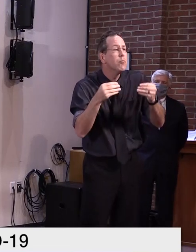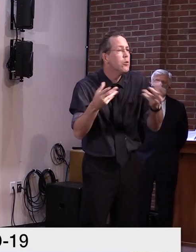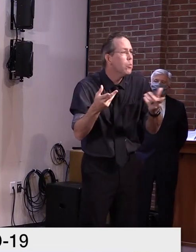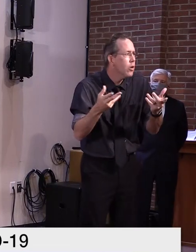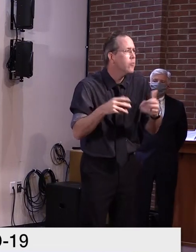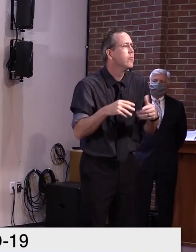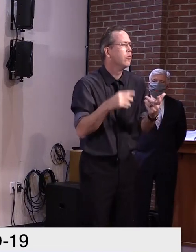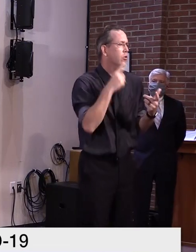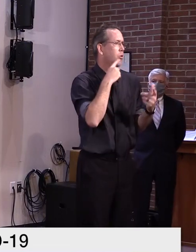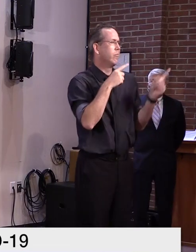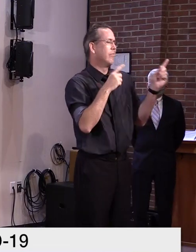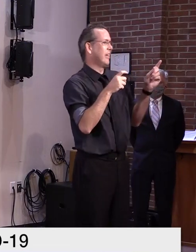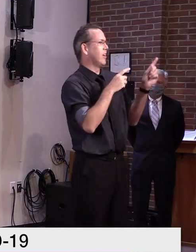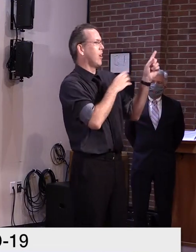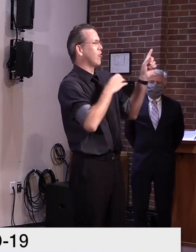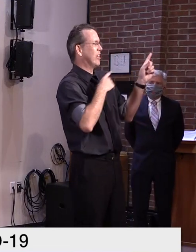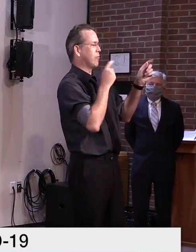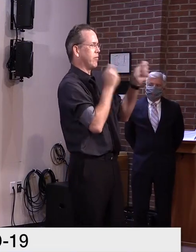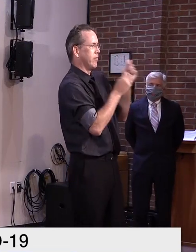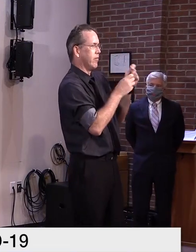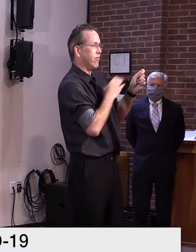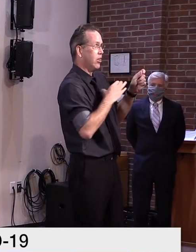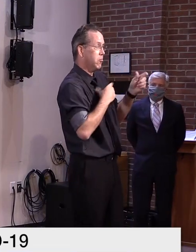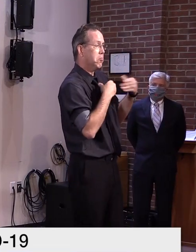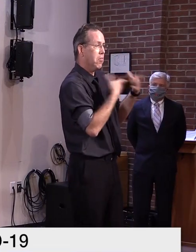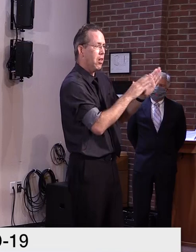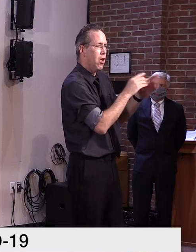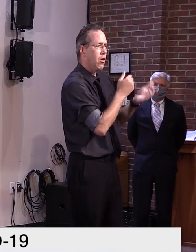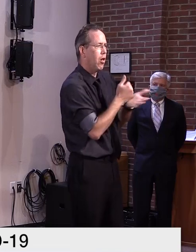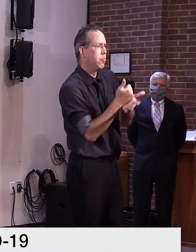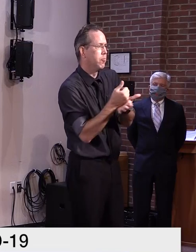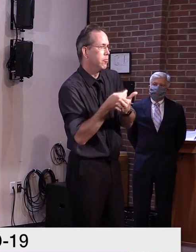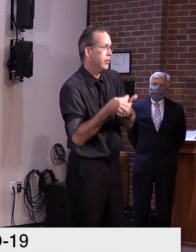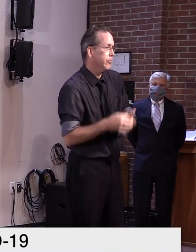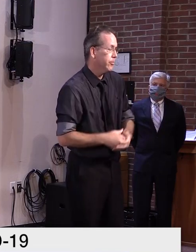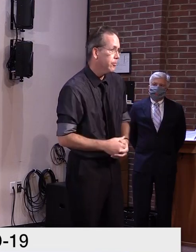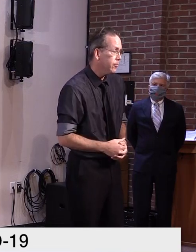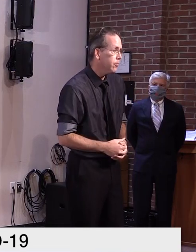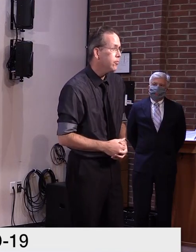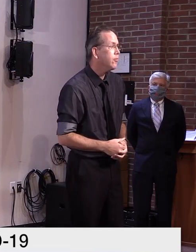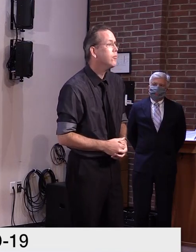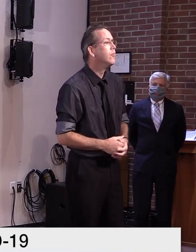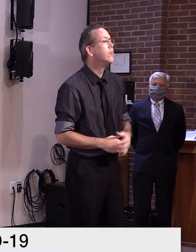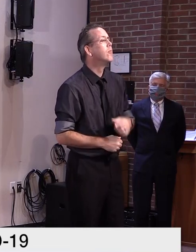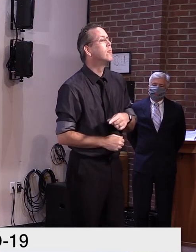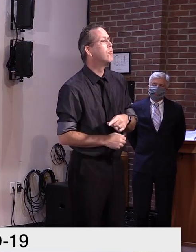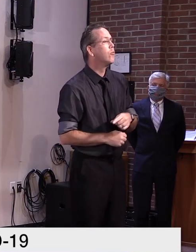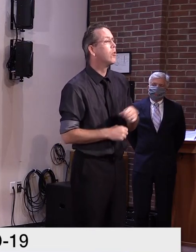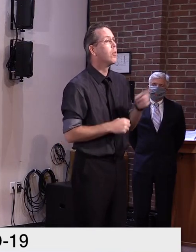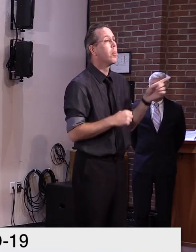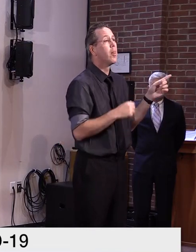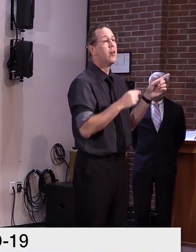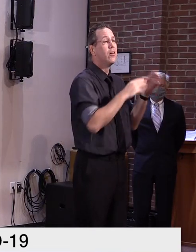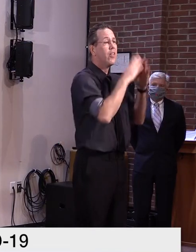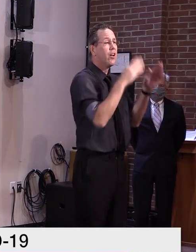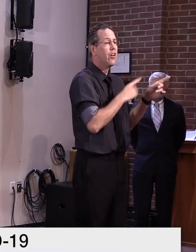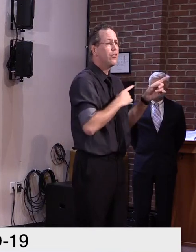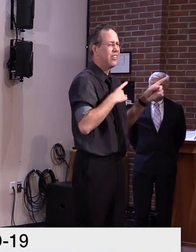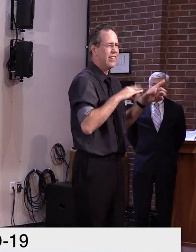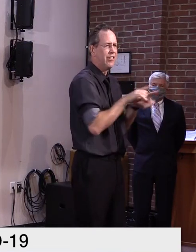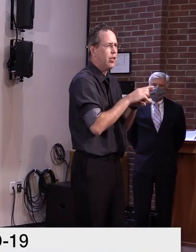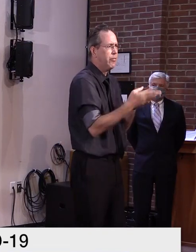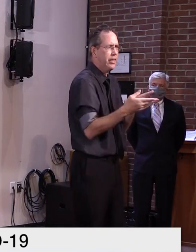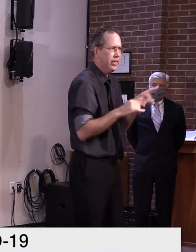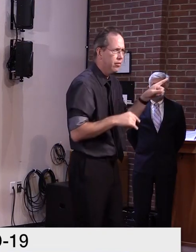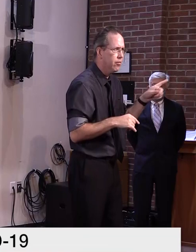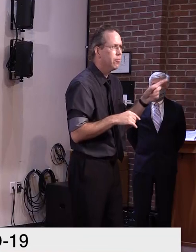Congress. Um, the, the house actually did the same thing. They utilized that, uh,